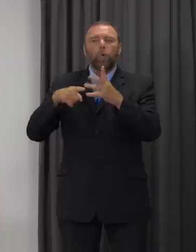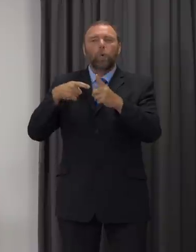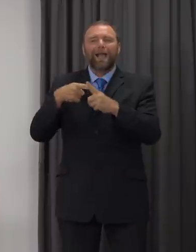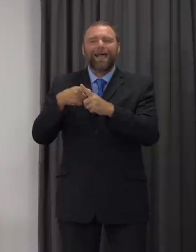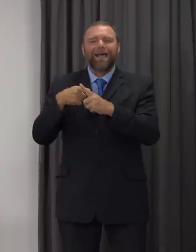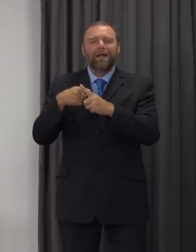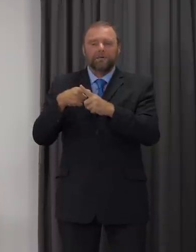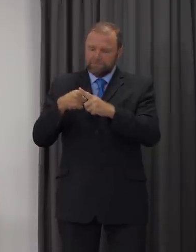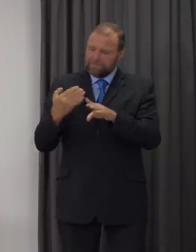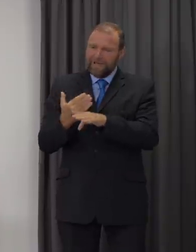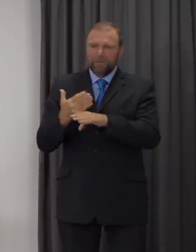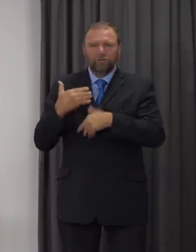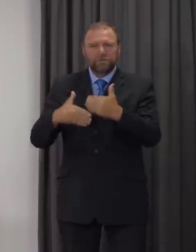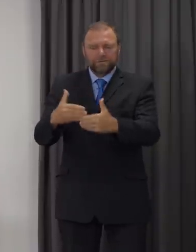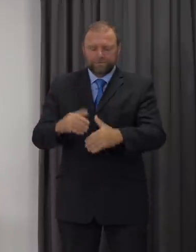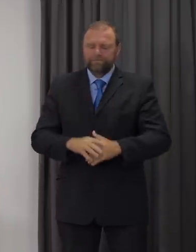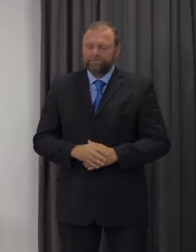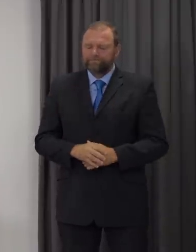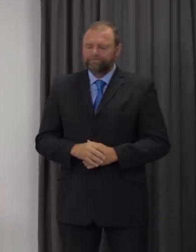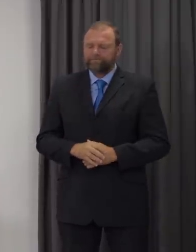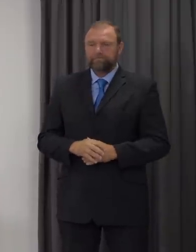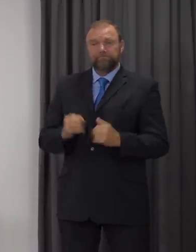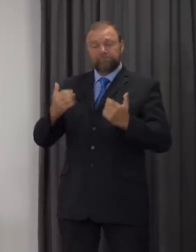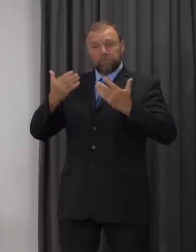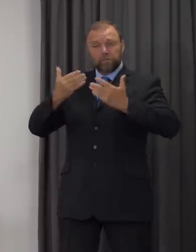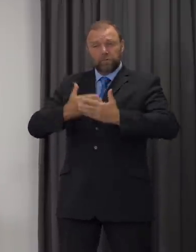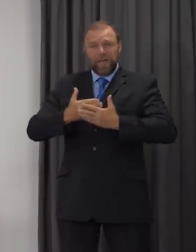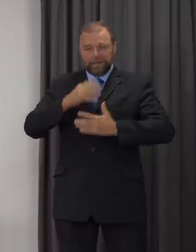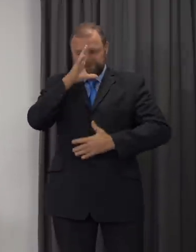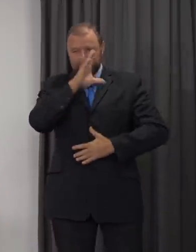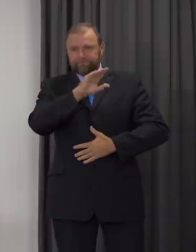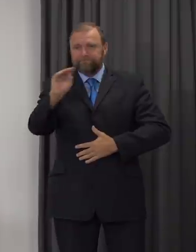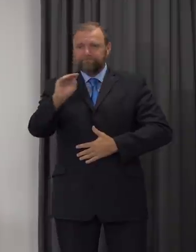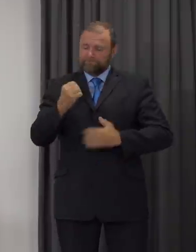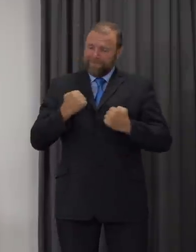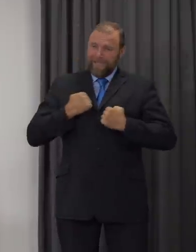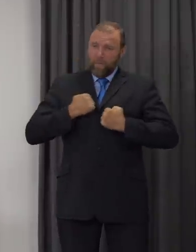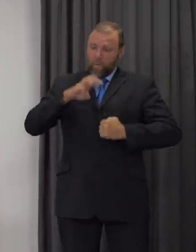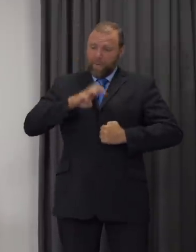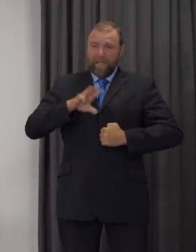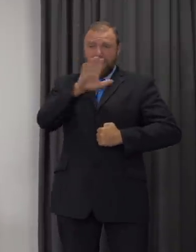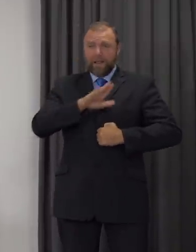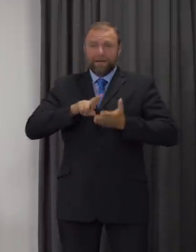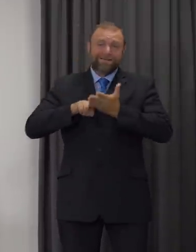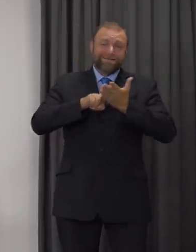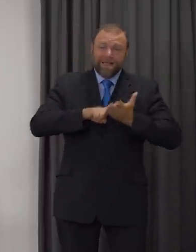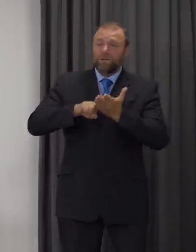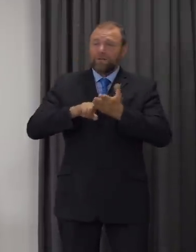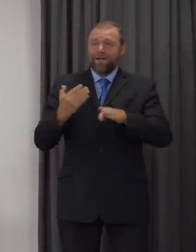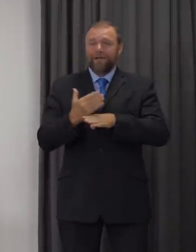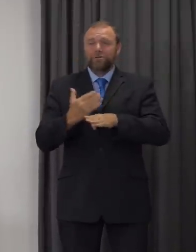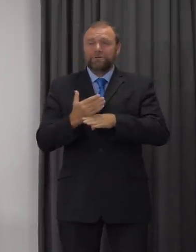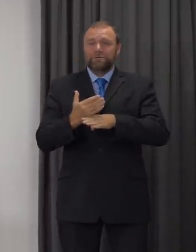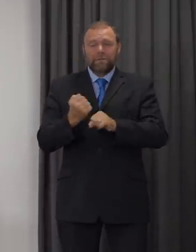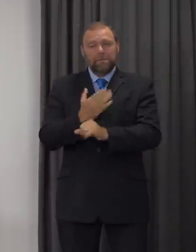control the spread of the virus. Tonight I want to set out the national actions we can take to keep